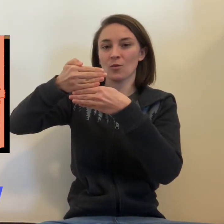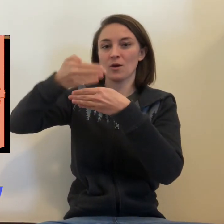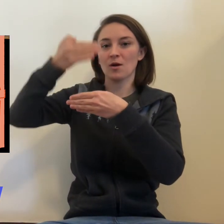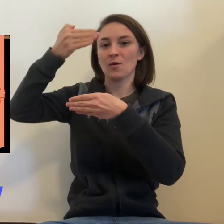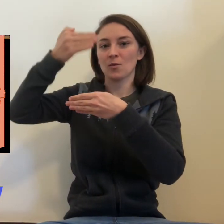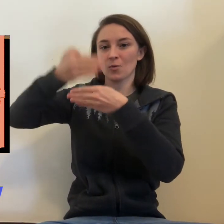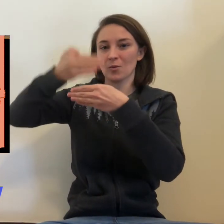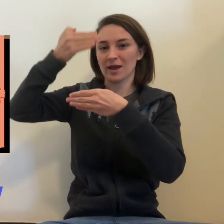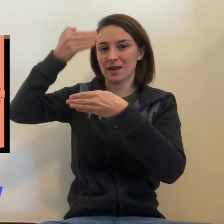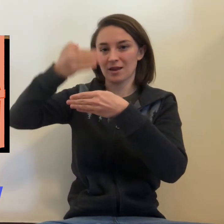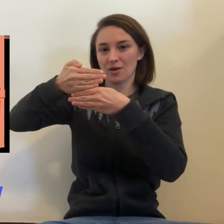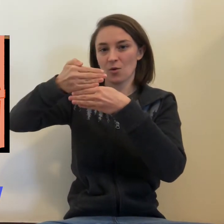Window.